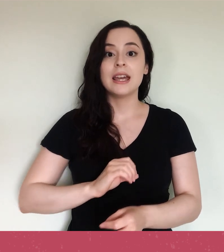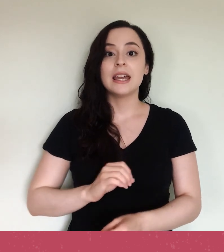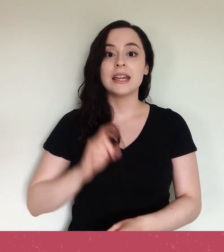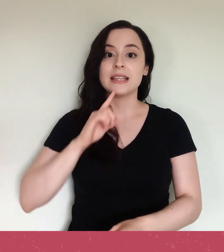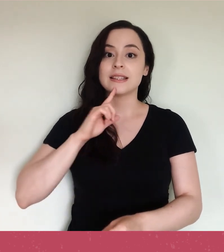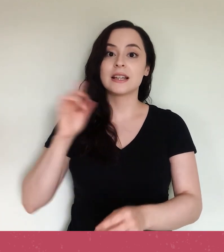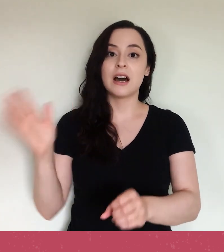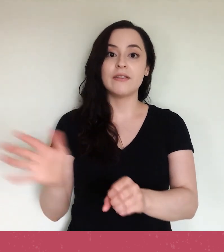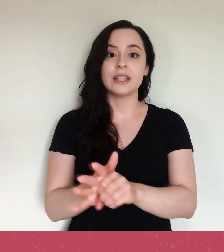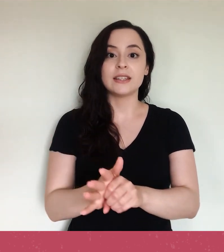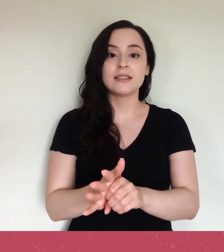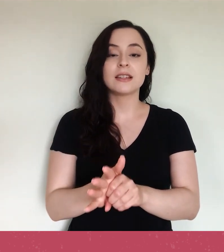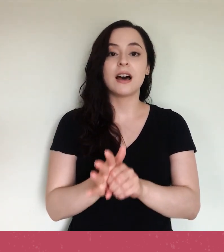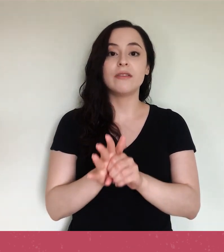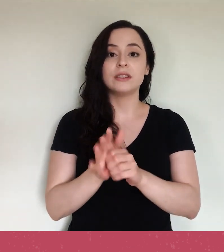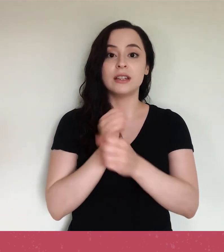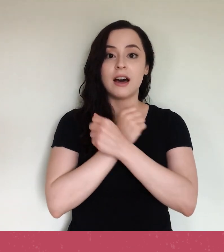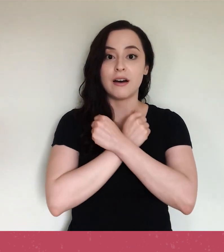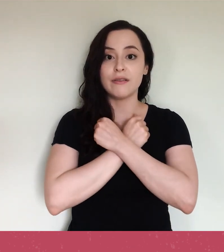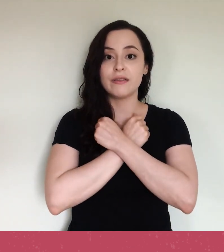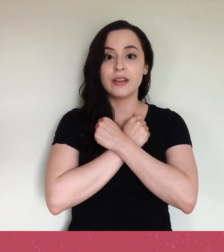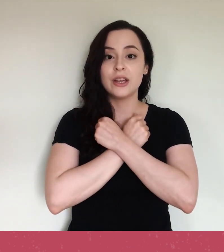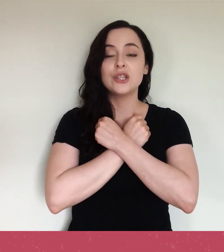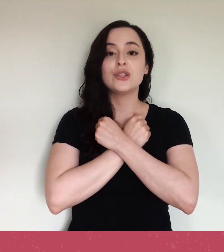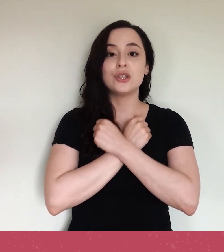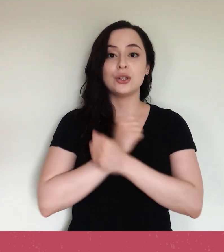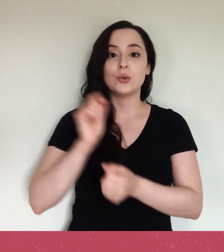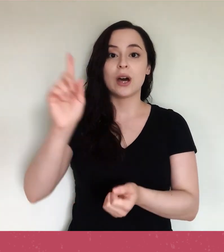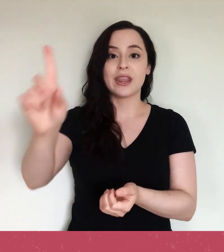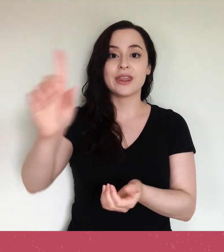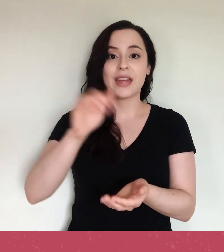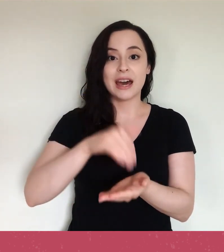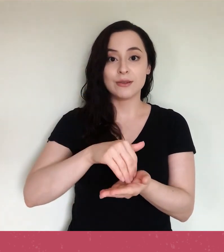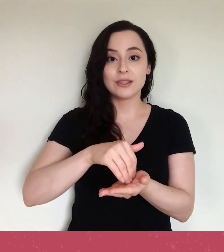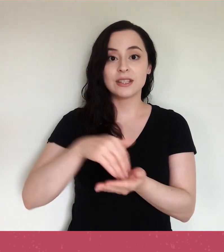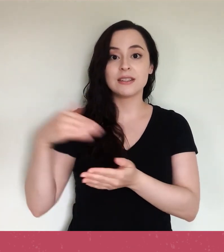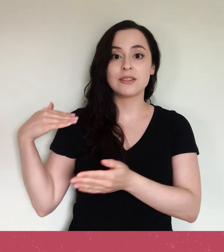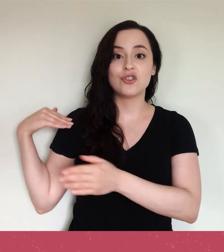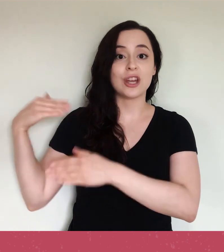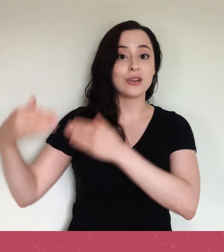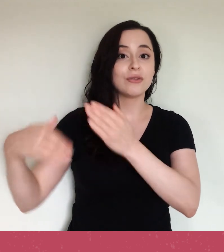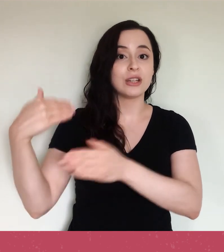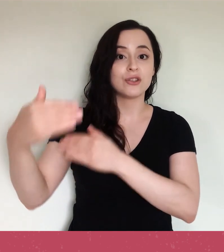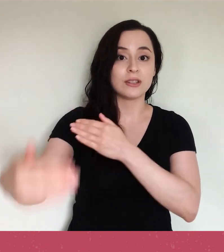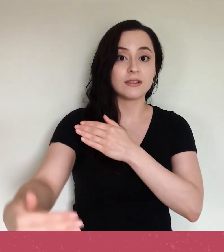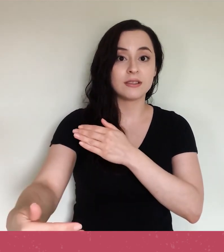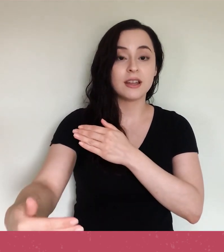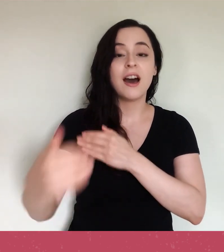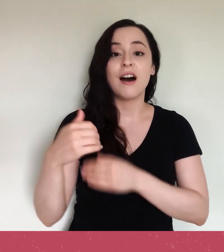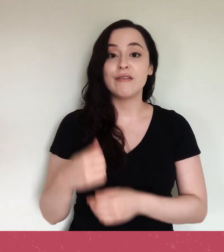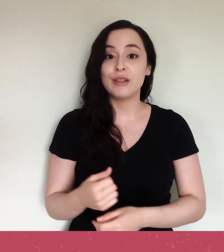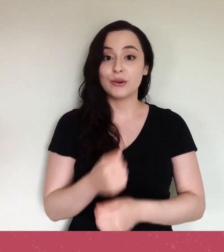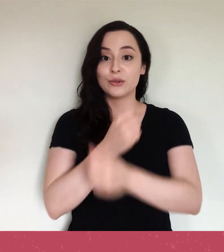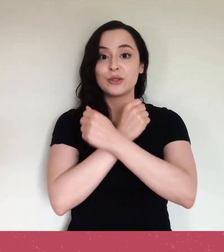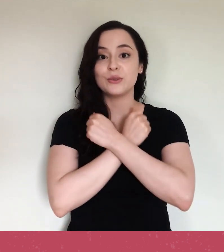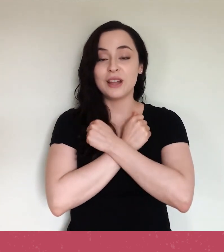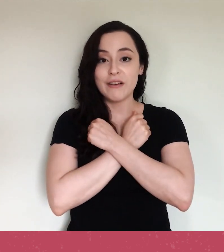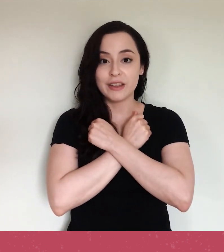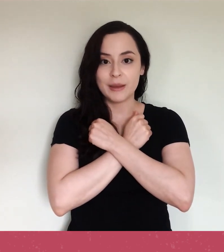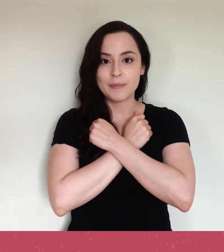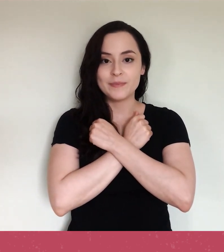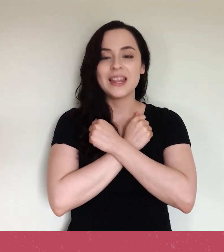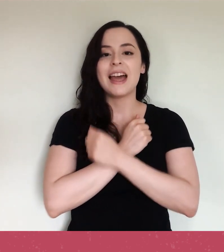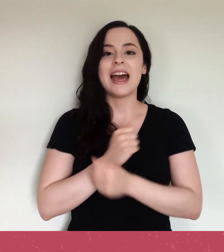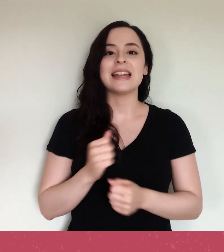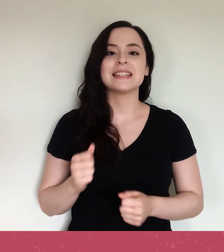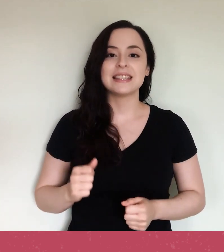keeping his covenant of love to a thousand generations of those who